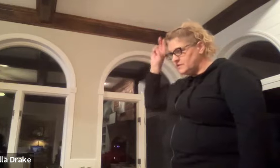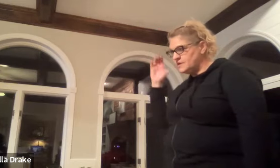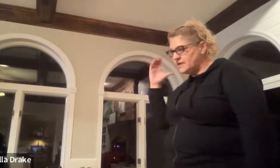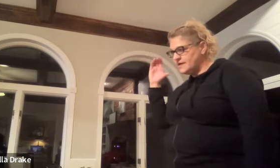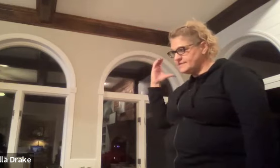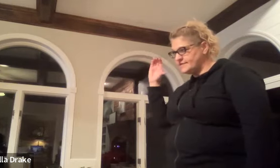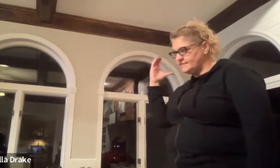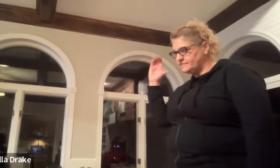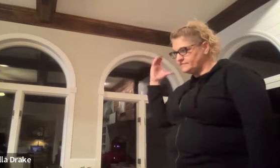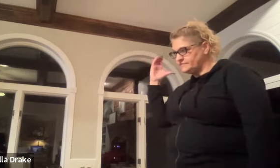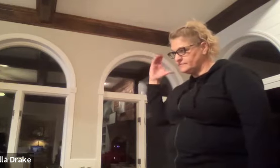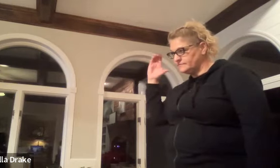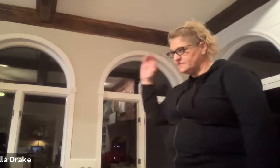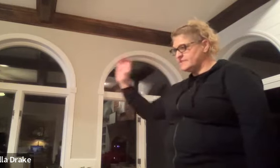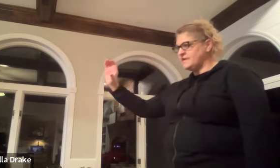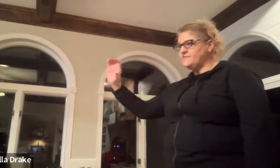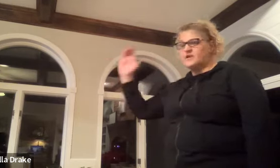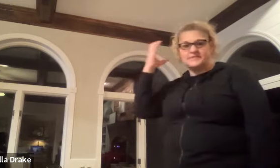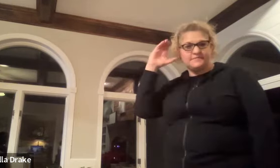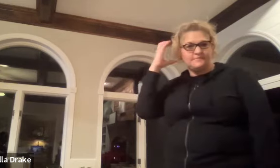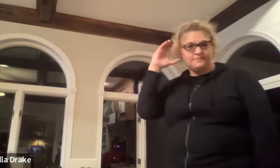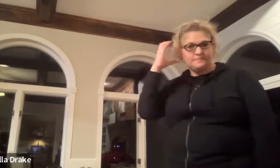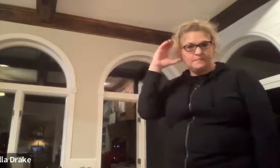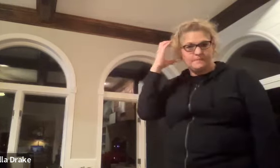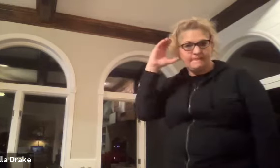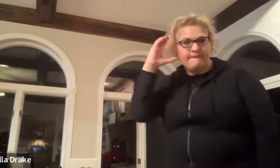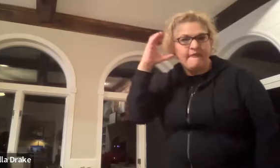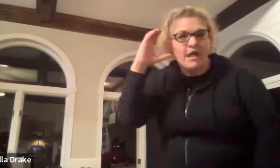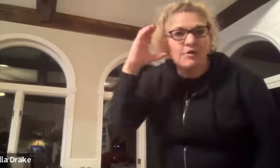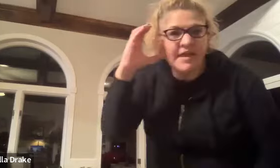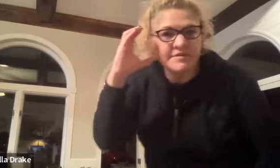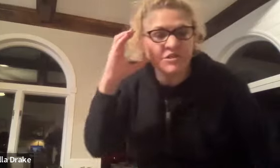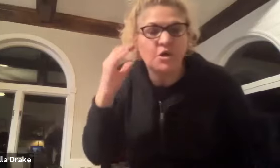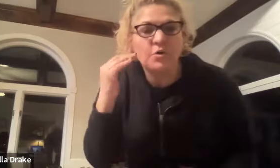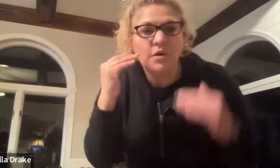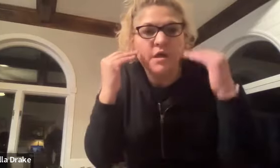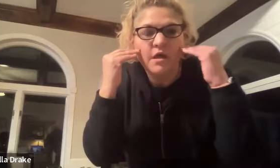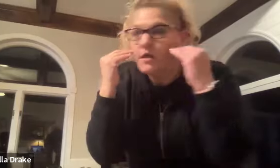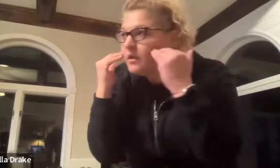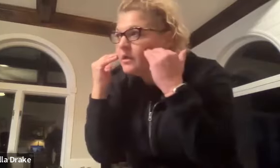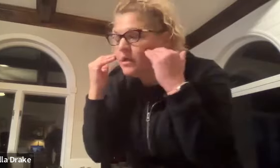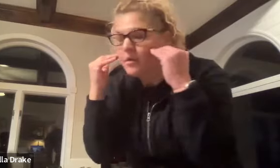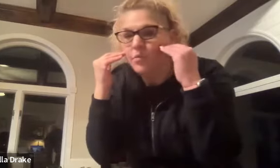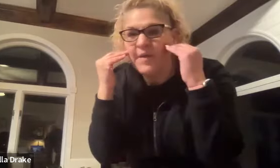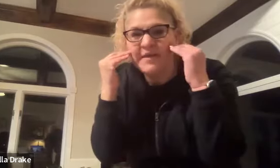cousin see for cousin she's got about okay so women